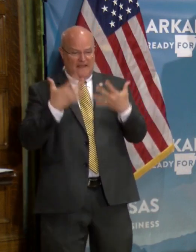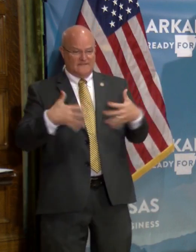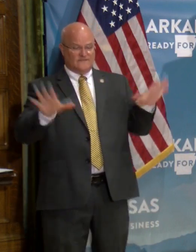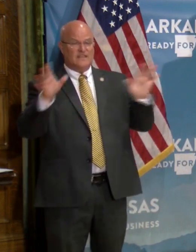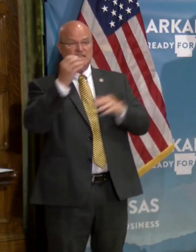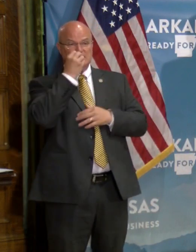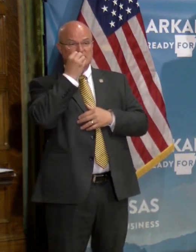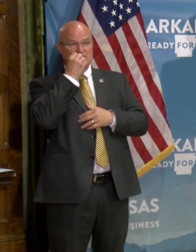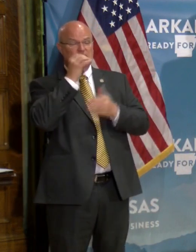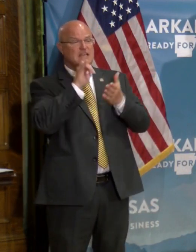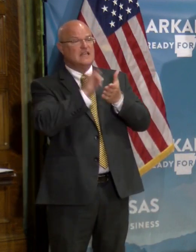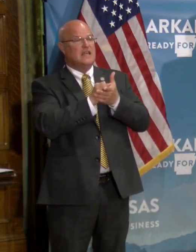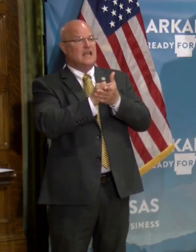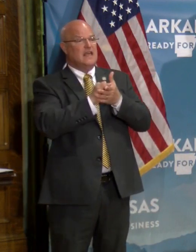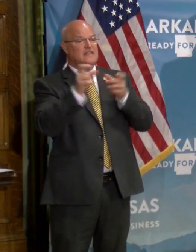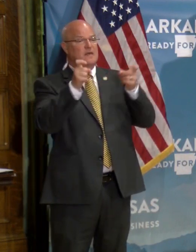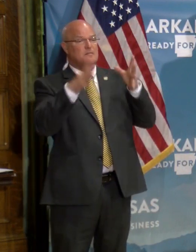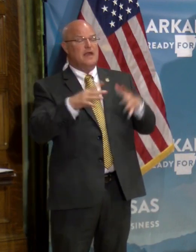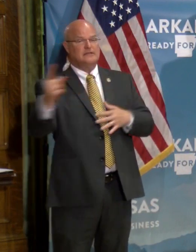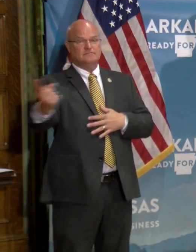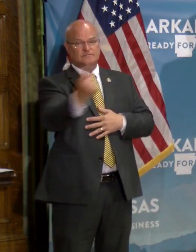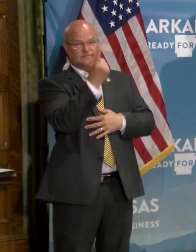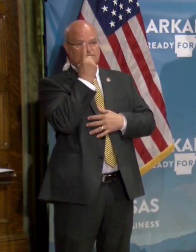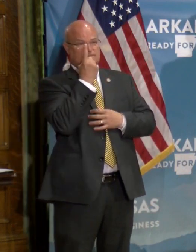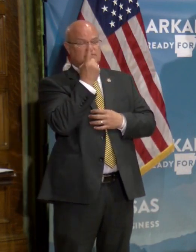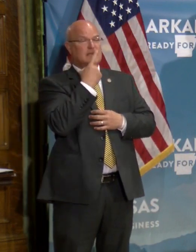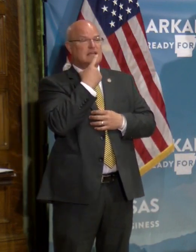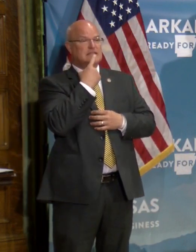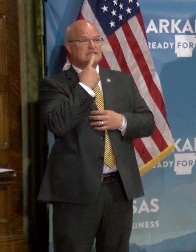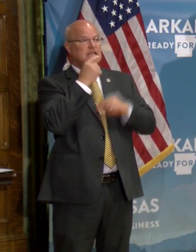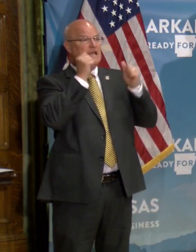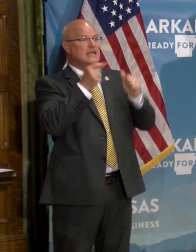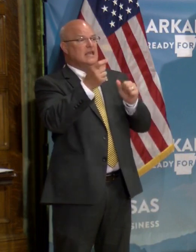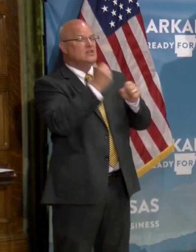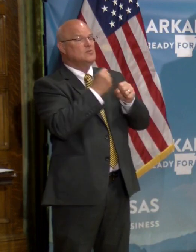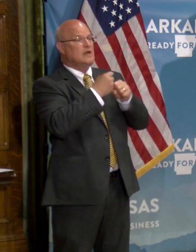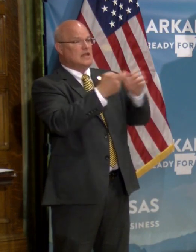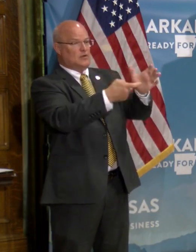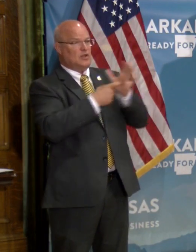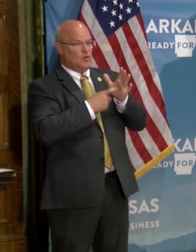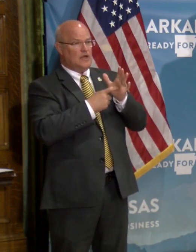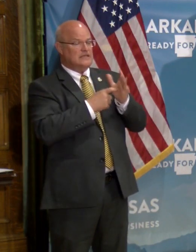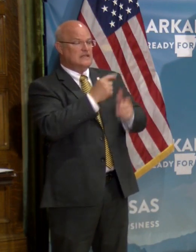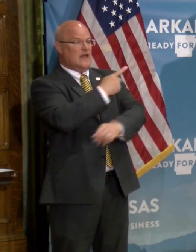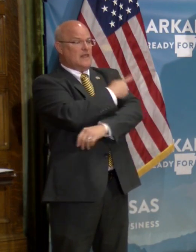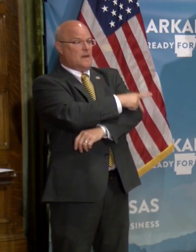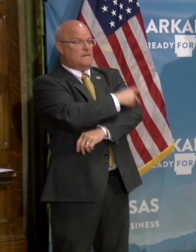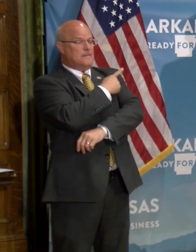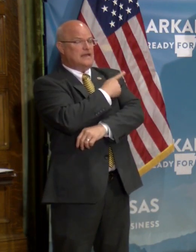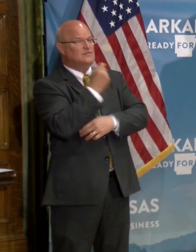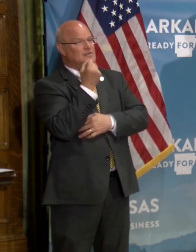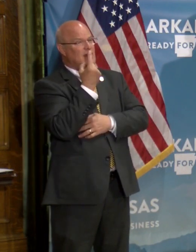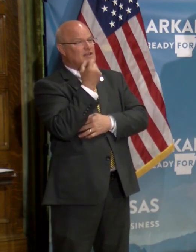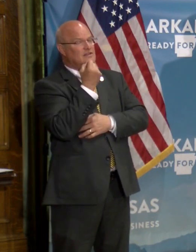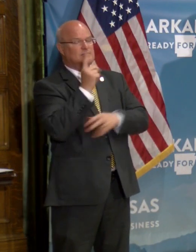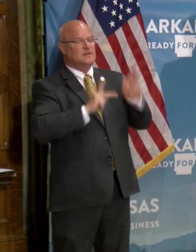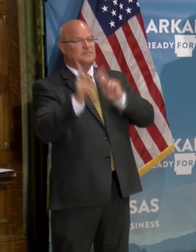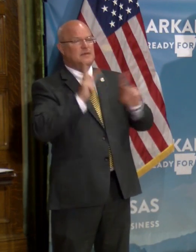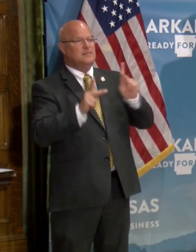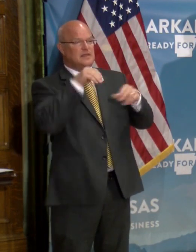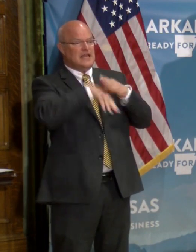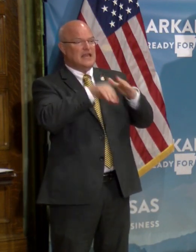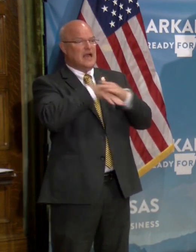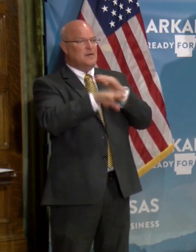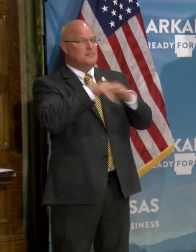dining, the, uh, manager came up to me and said, can you make a request of the patrons to understand the